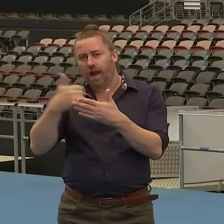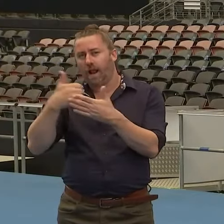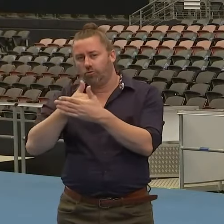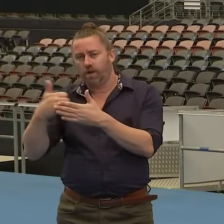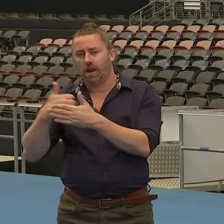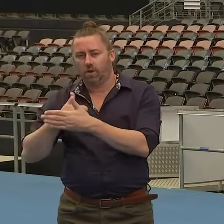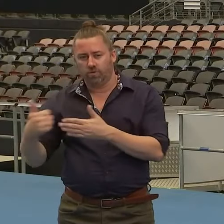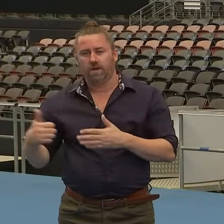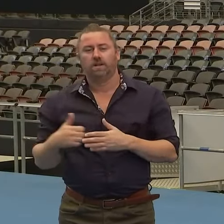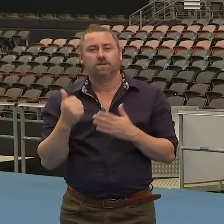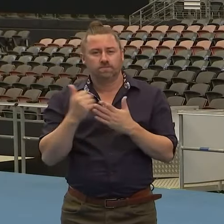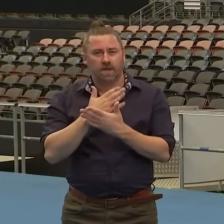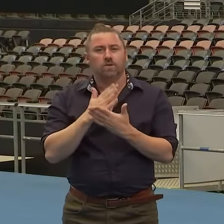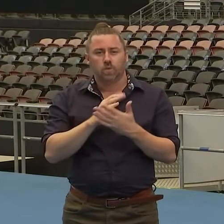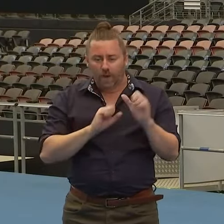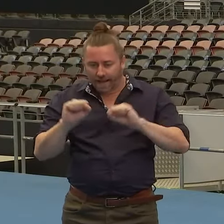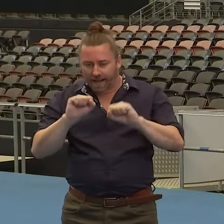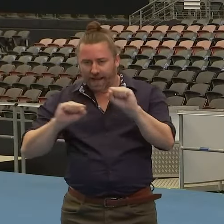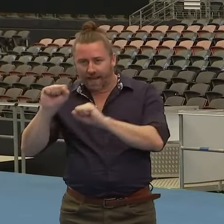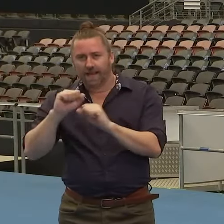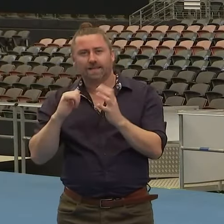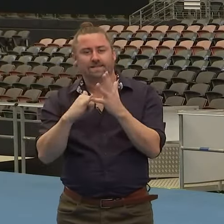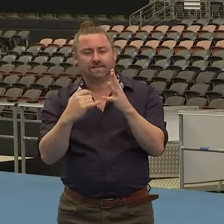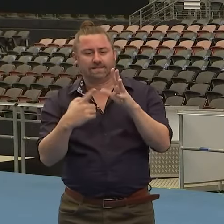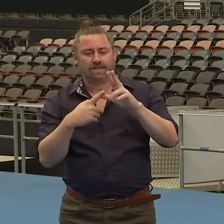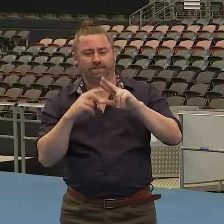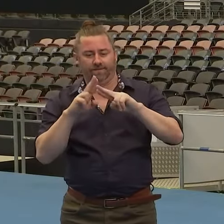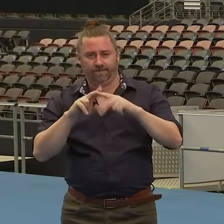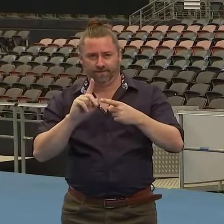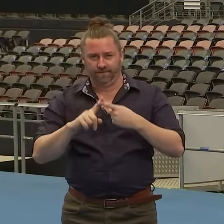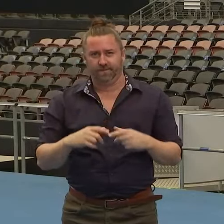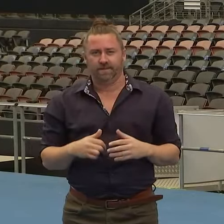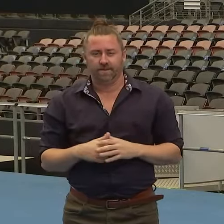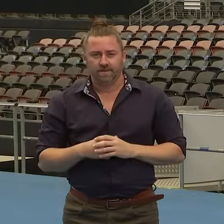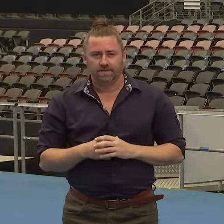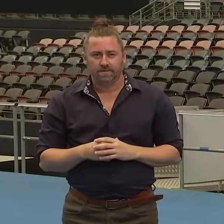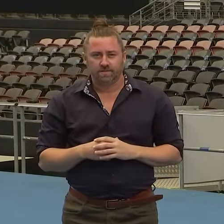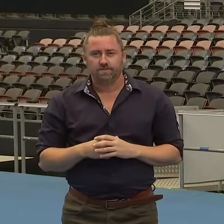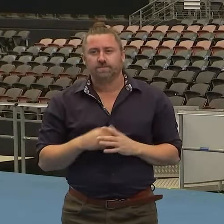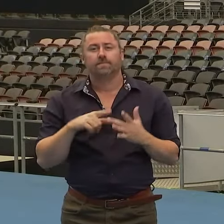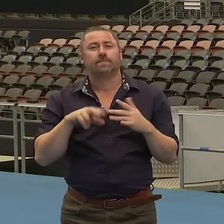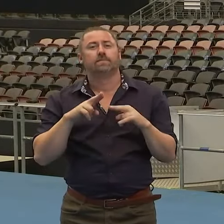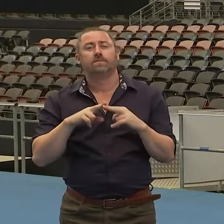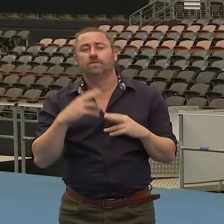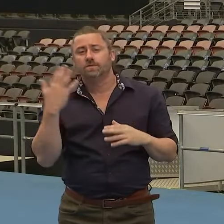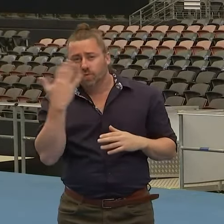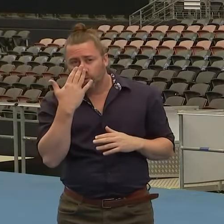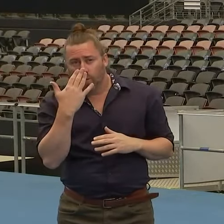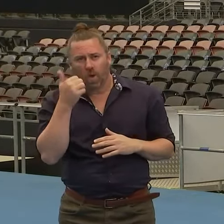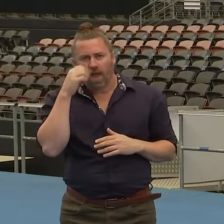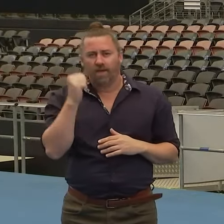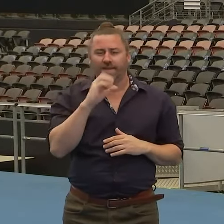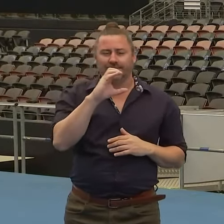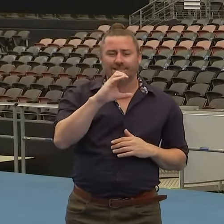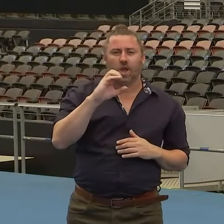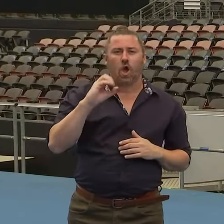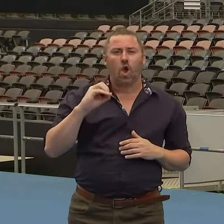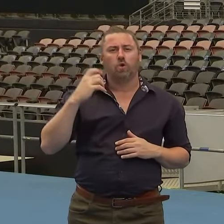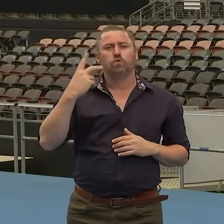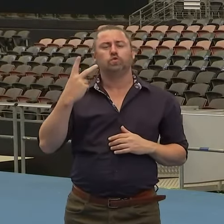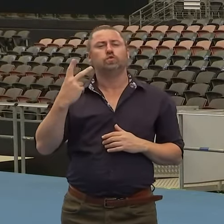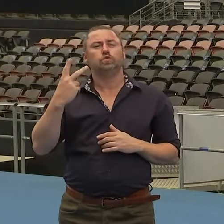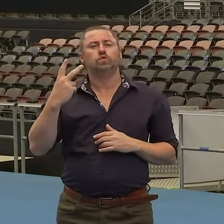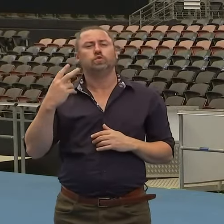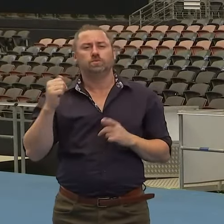schools to make sure that they are safe. We will ensure that where schools need to be CO2 tested for ventilation,